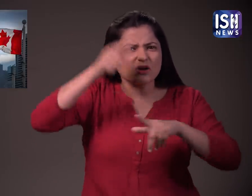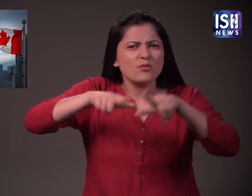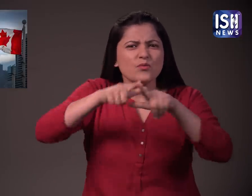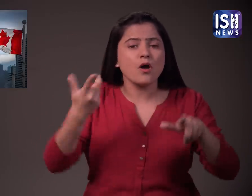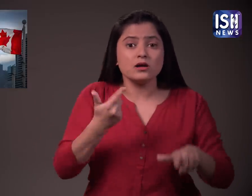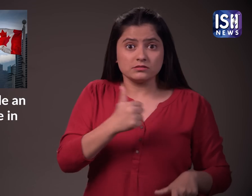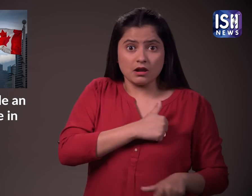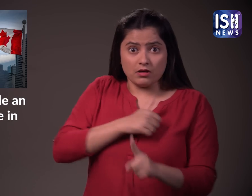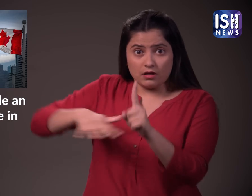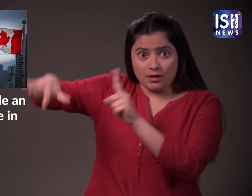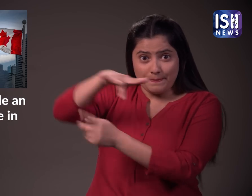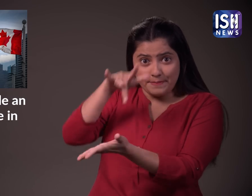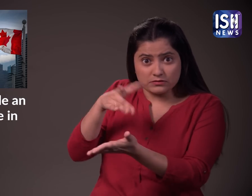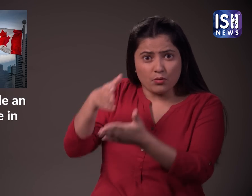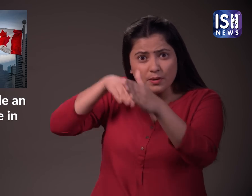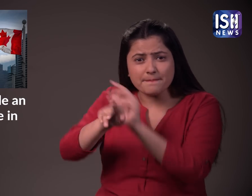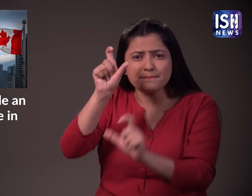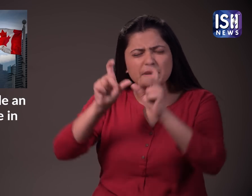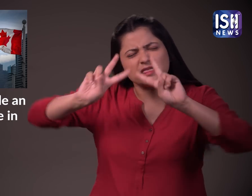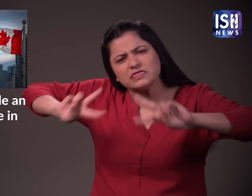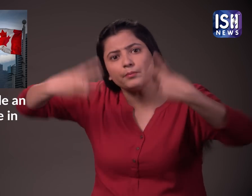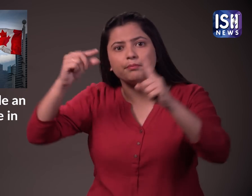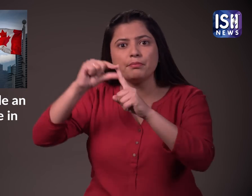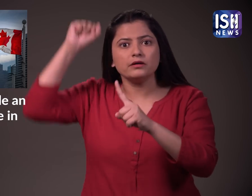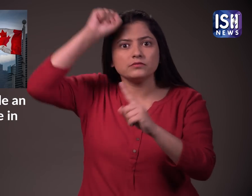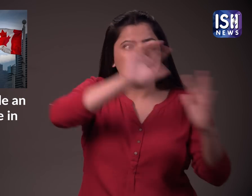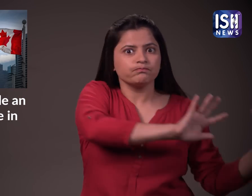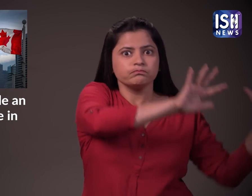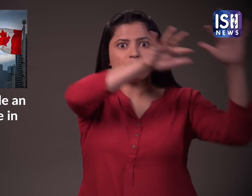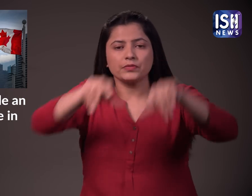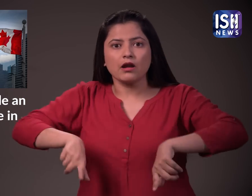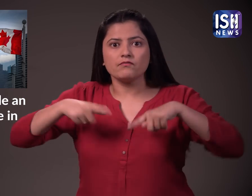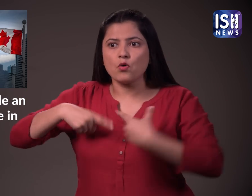Since many Punjabis are living there, Punjabi has become the 3rd official language of the country.